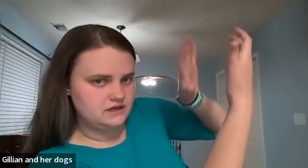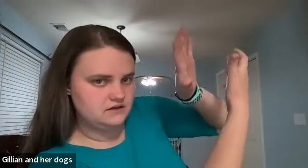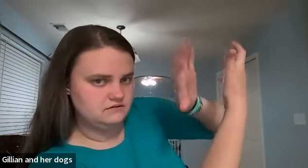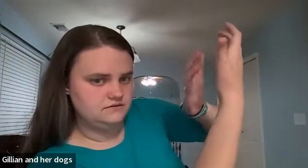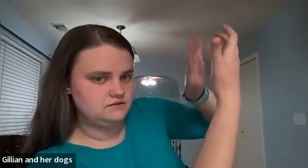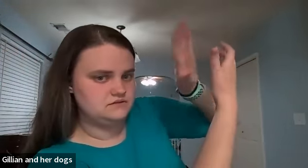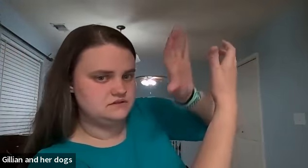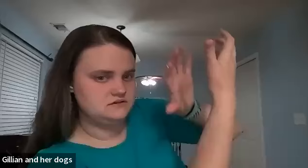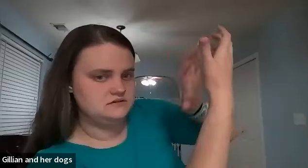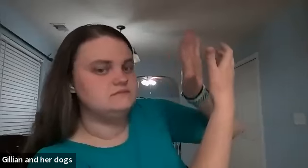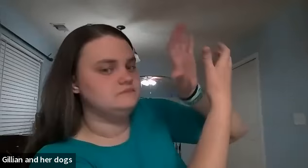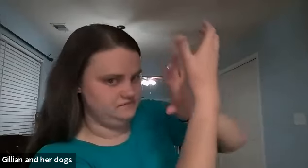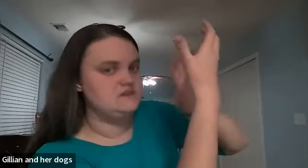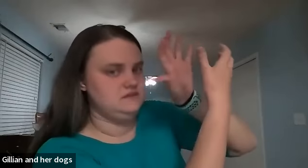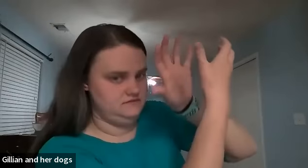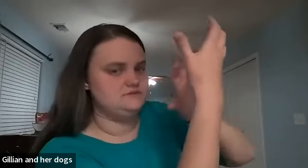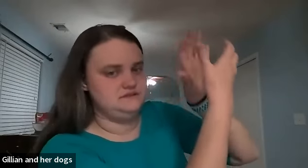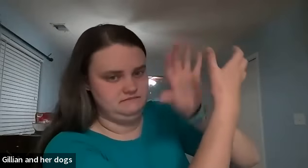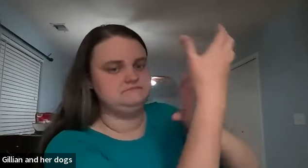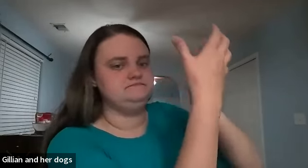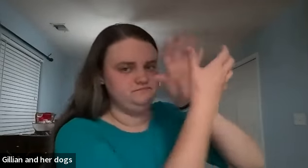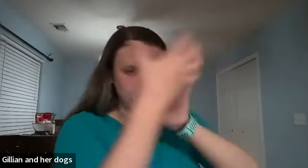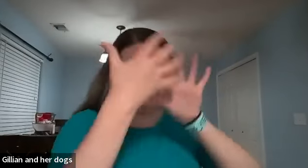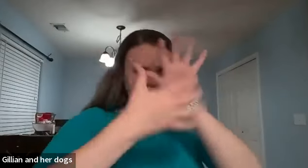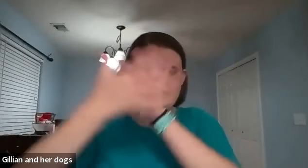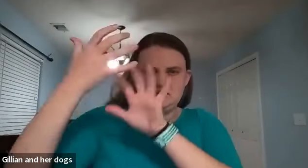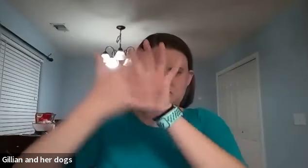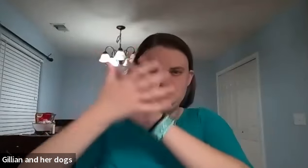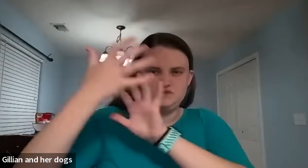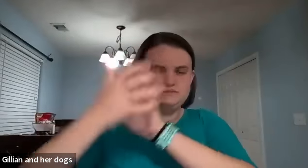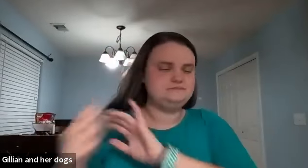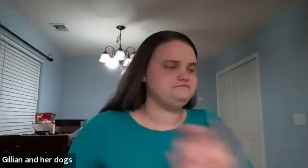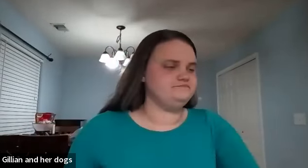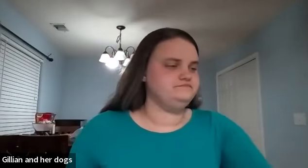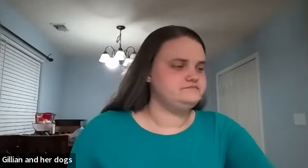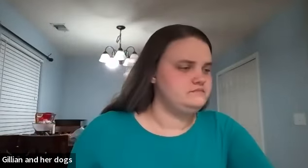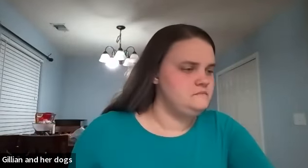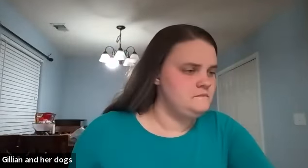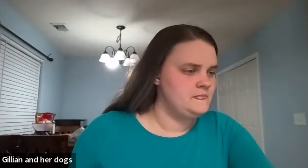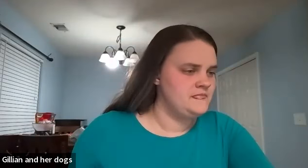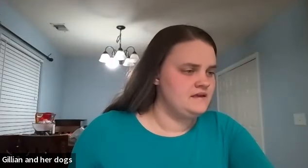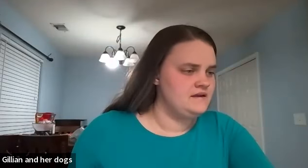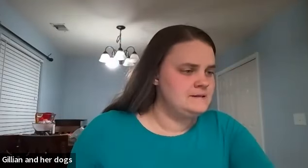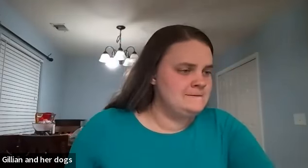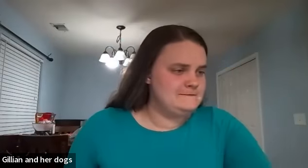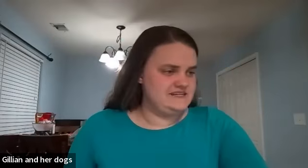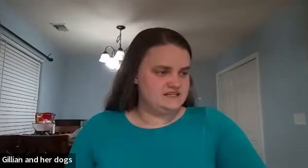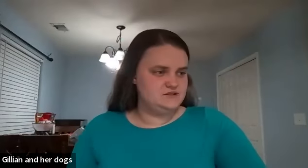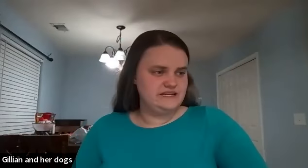it confused confused the next one